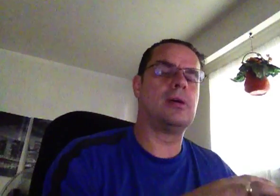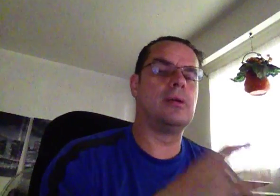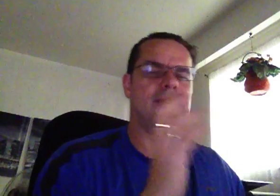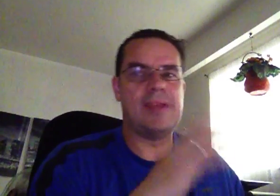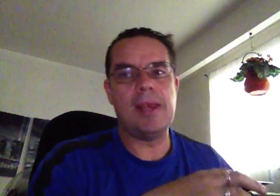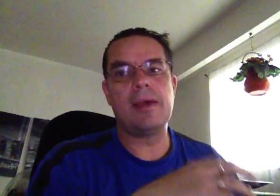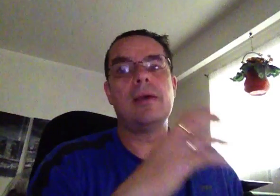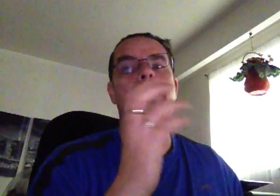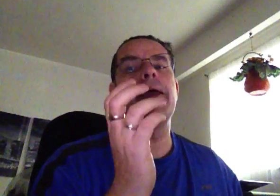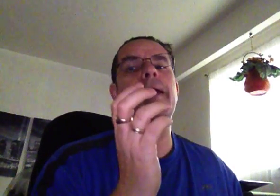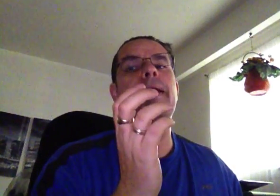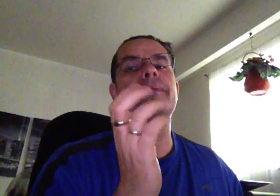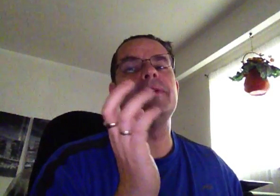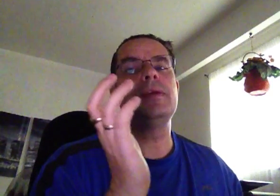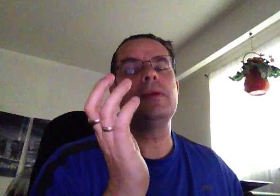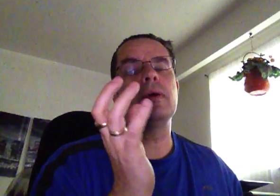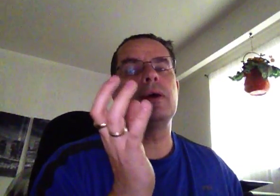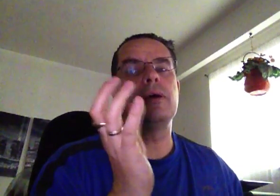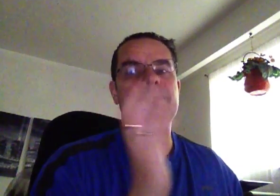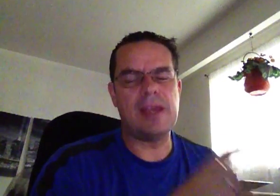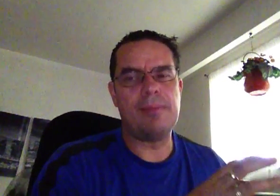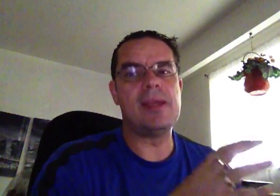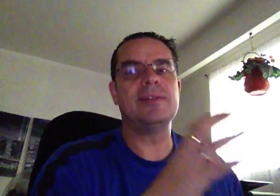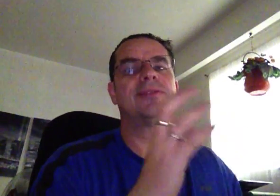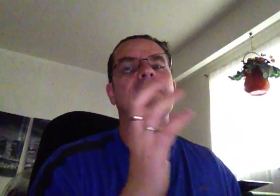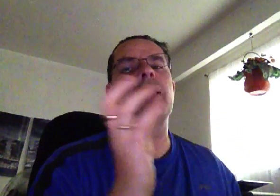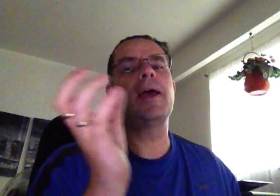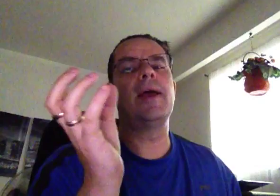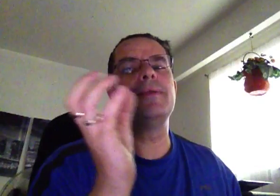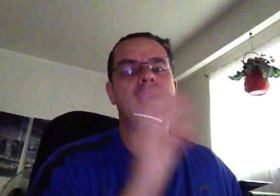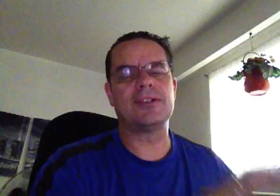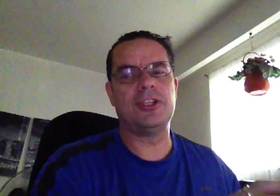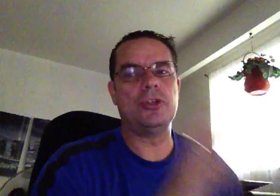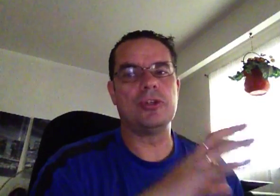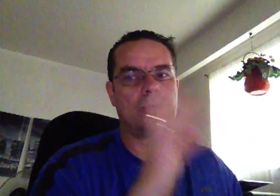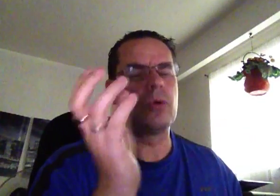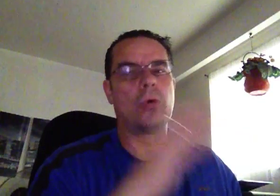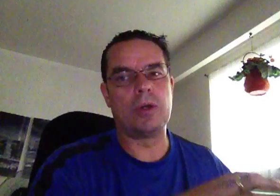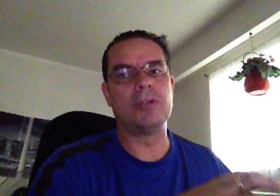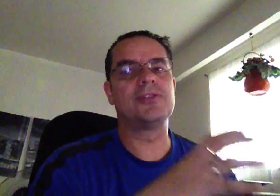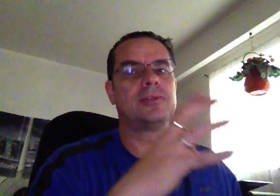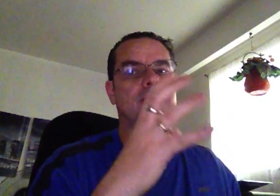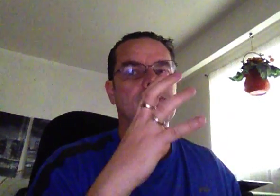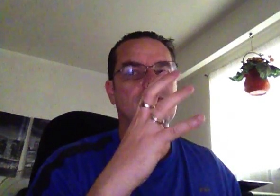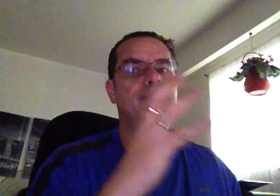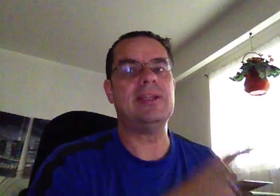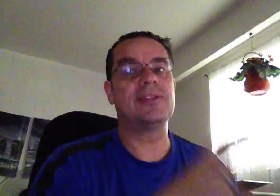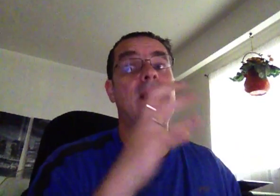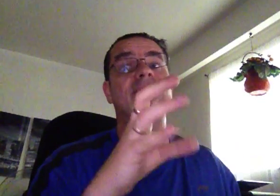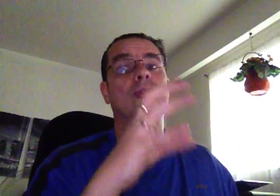all the data and the database and the execution or orders piece. And that's the